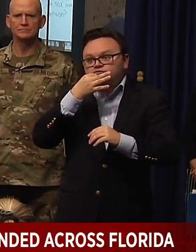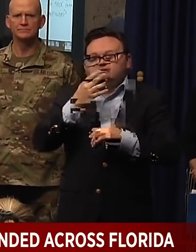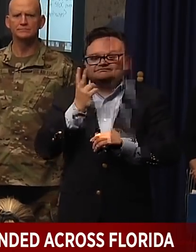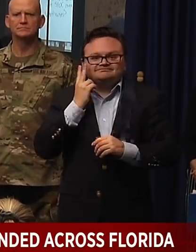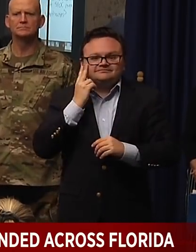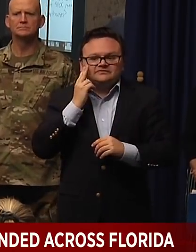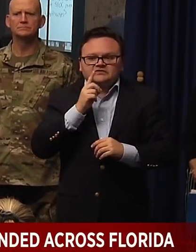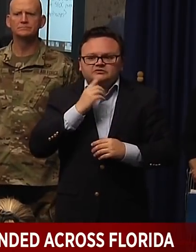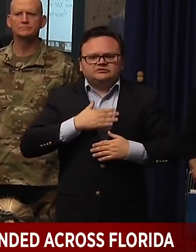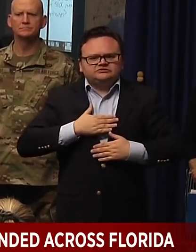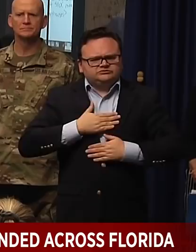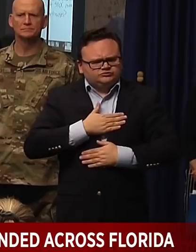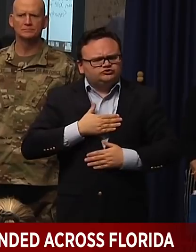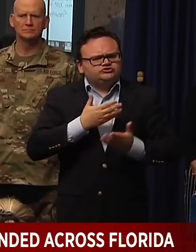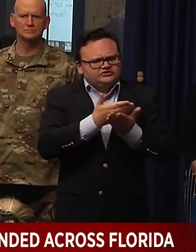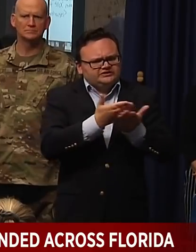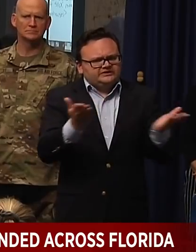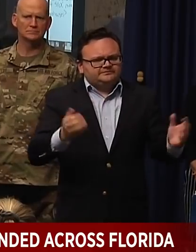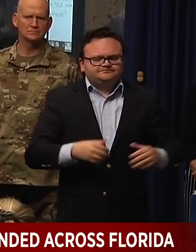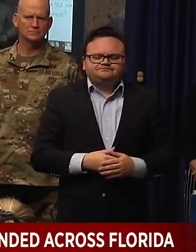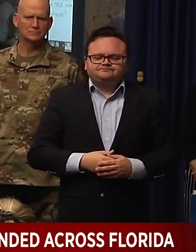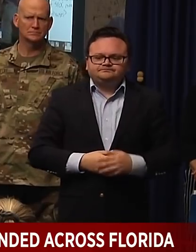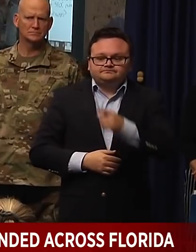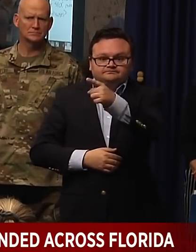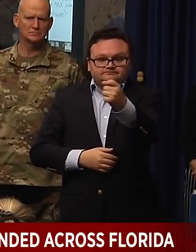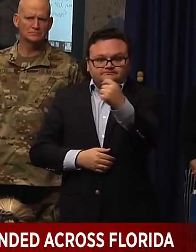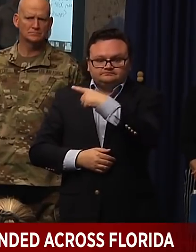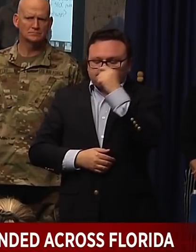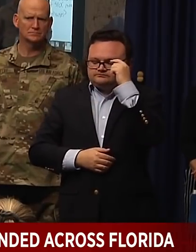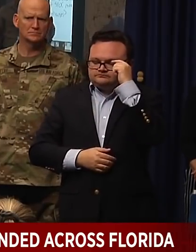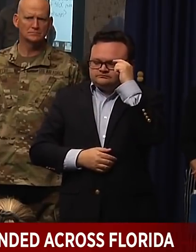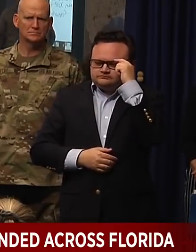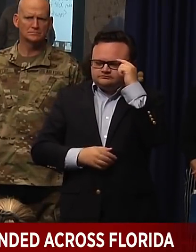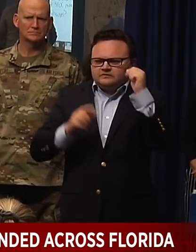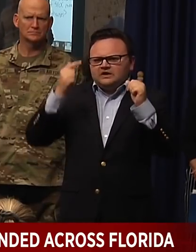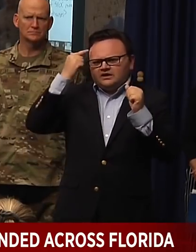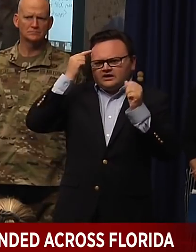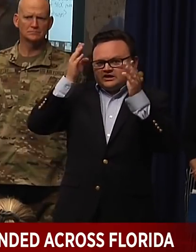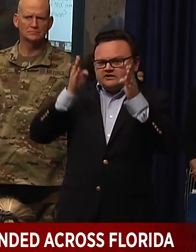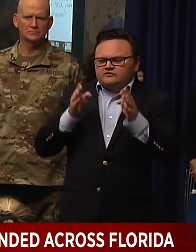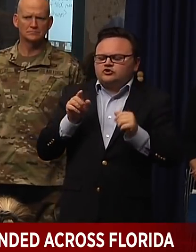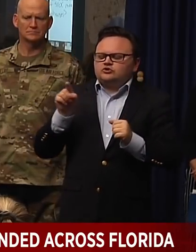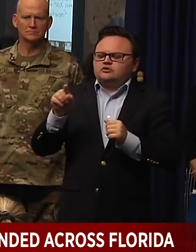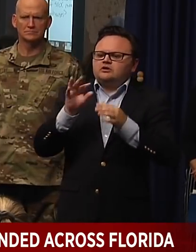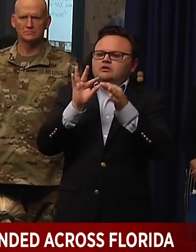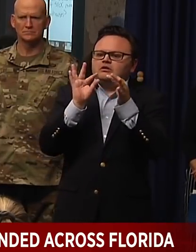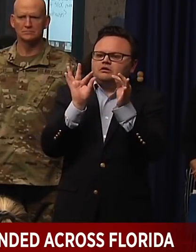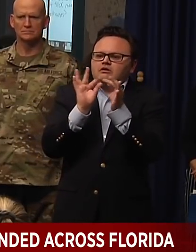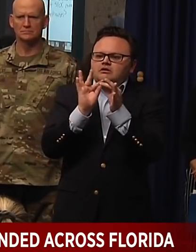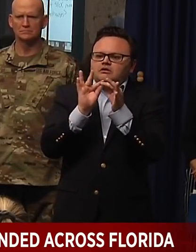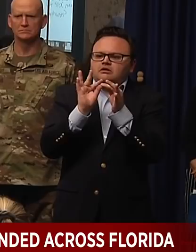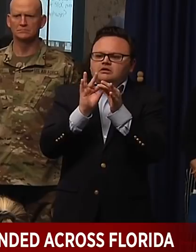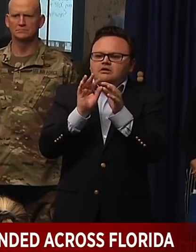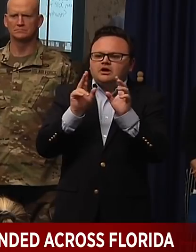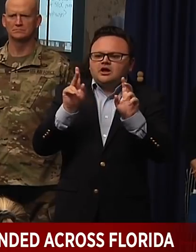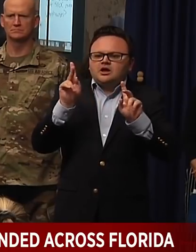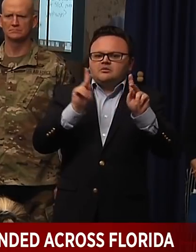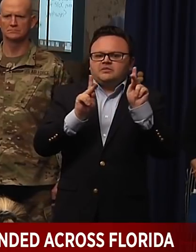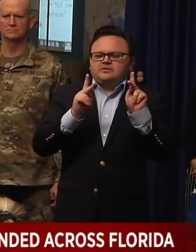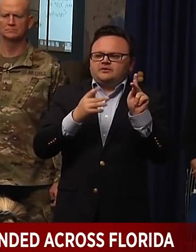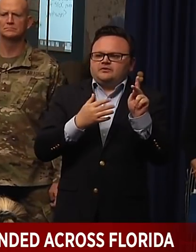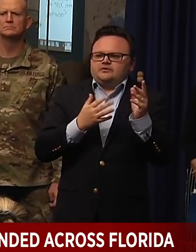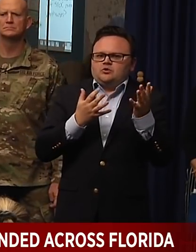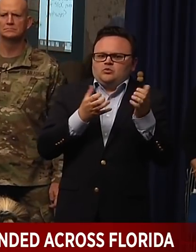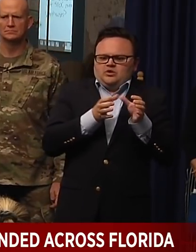Governor, you mentioned before about, you know, being aware that people aren't going to just stay shut in